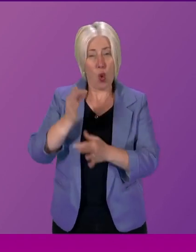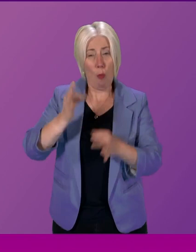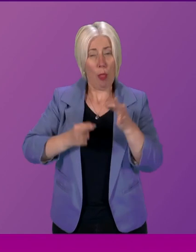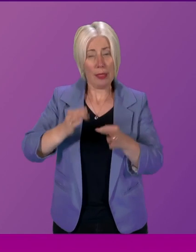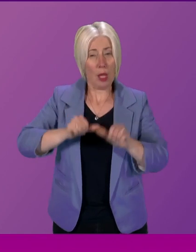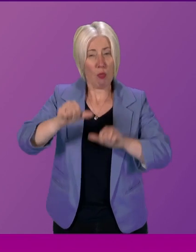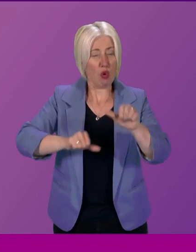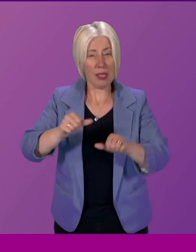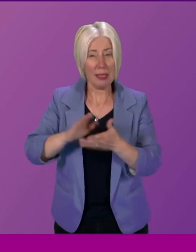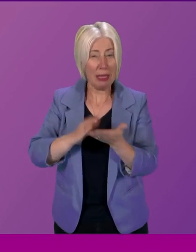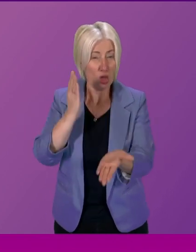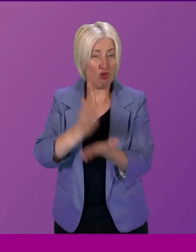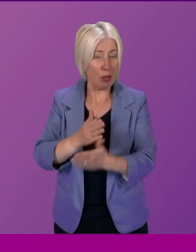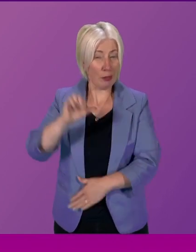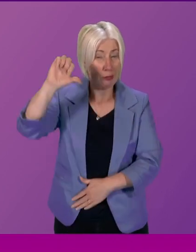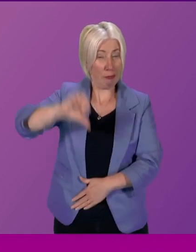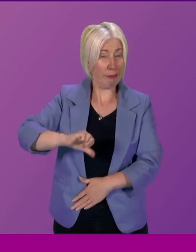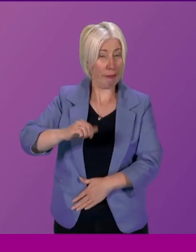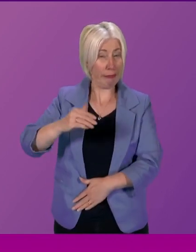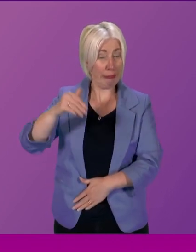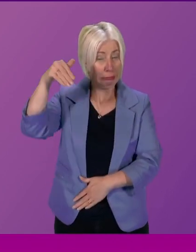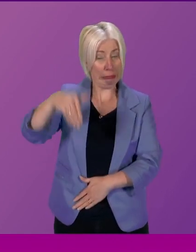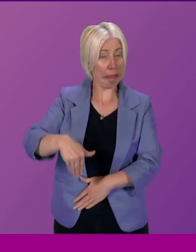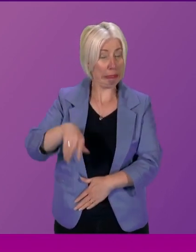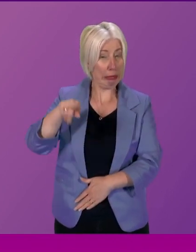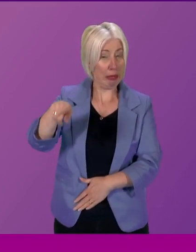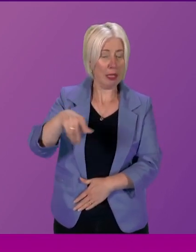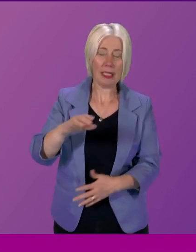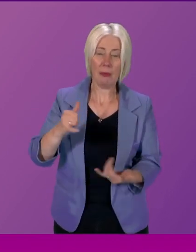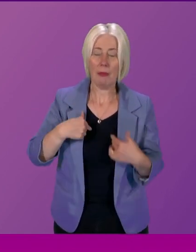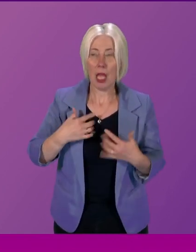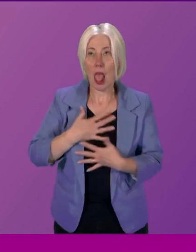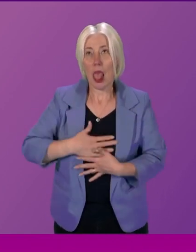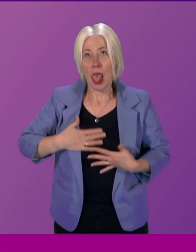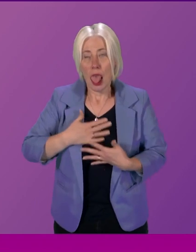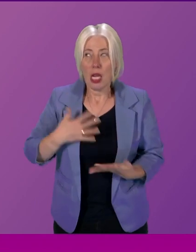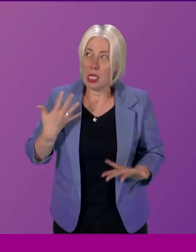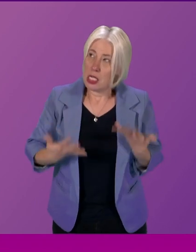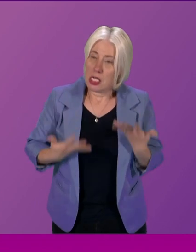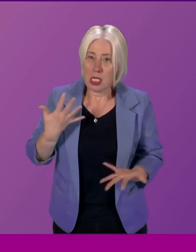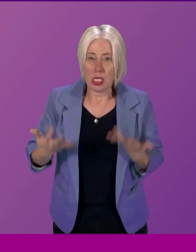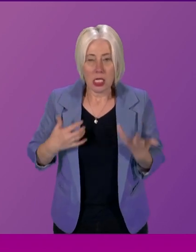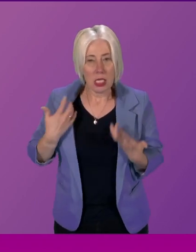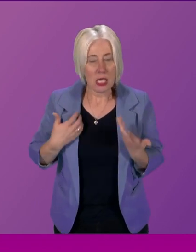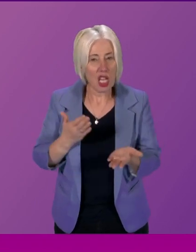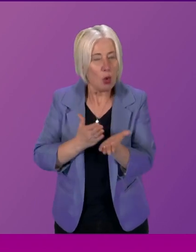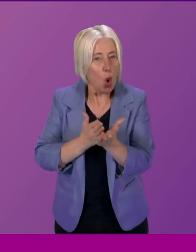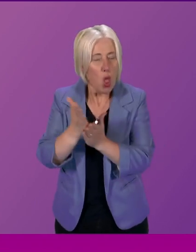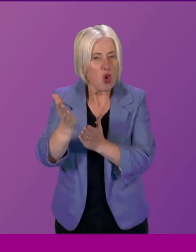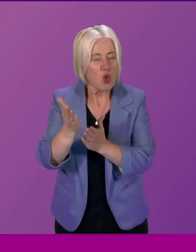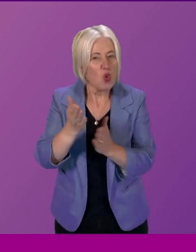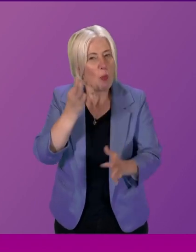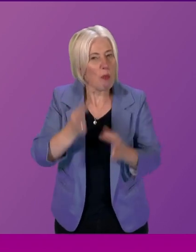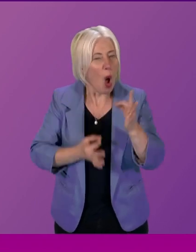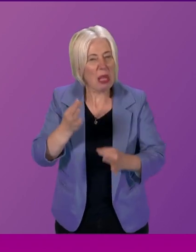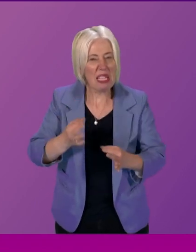by extension their legislators and sometimes I despair as we go along the hurly-burly of our politics where people